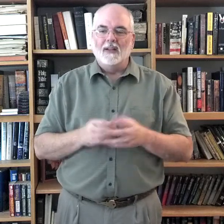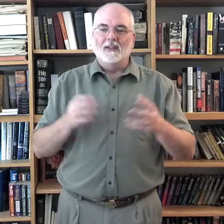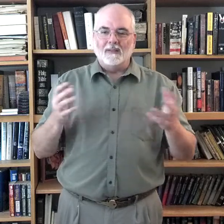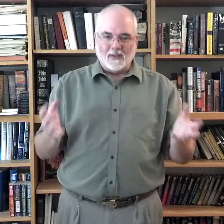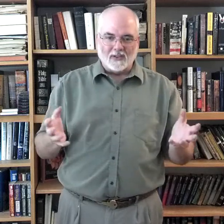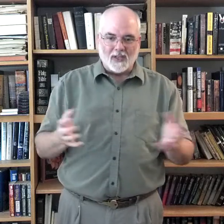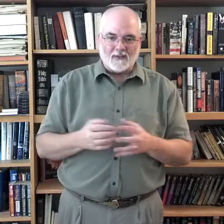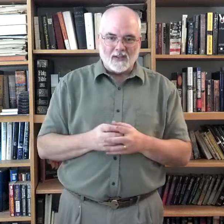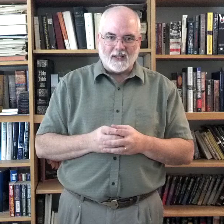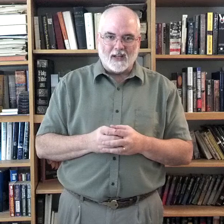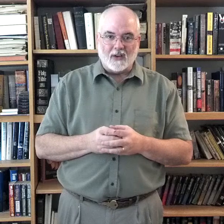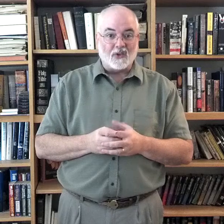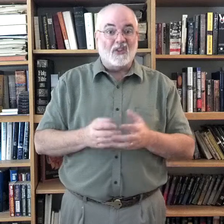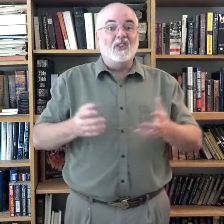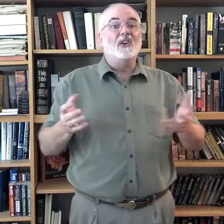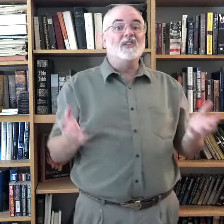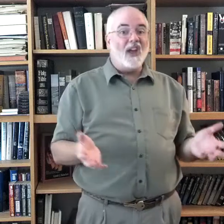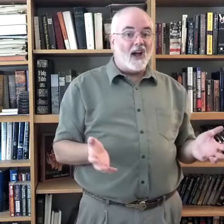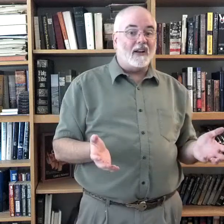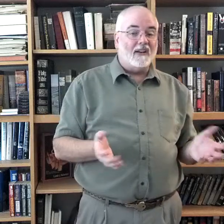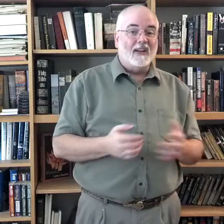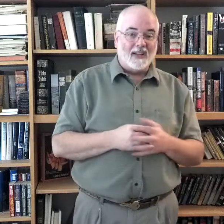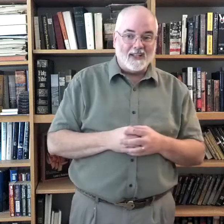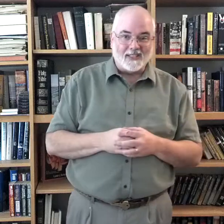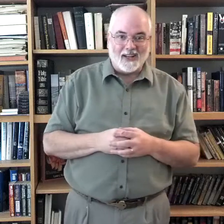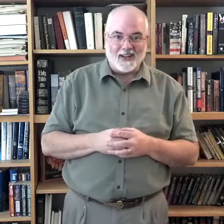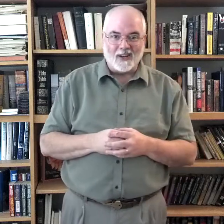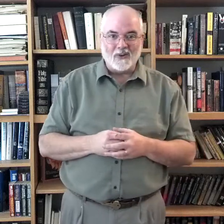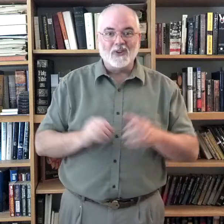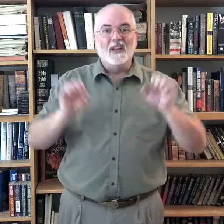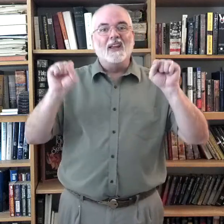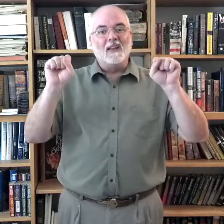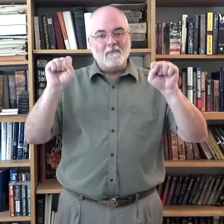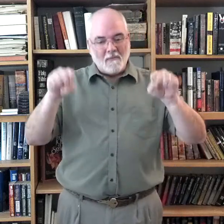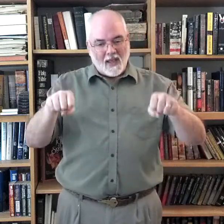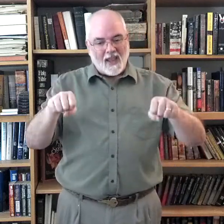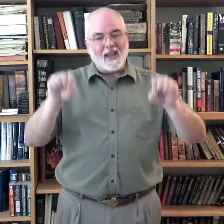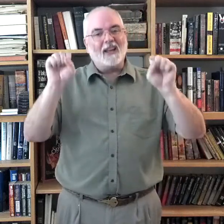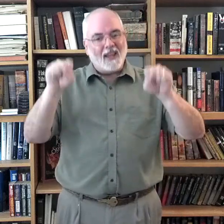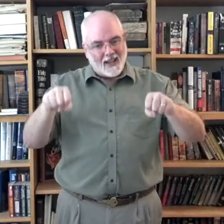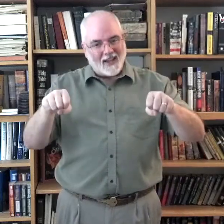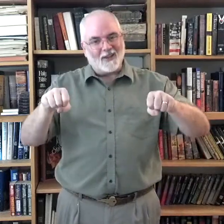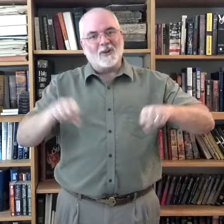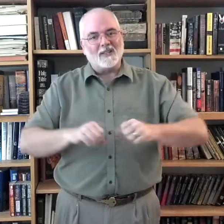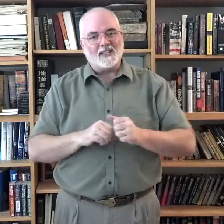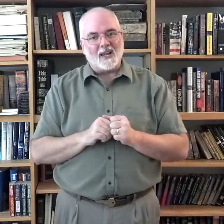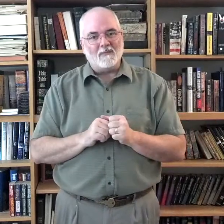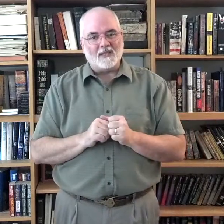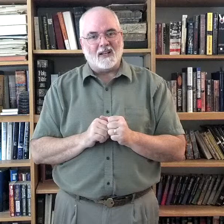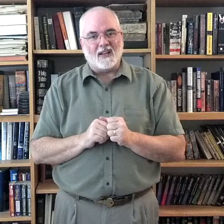There's a difference in English. There's not in sign language. May and can are the same sign.